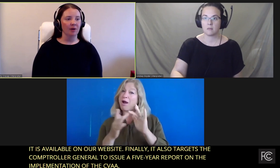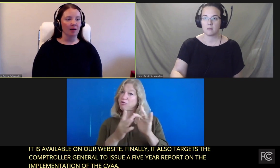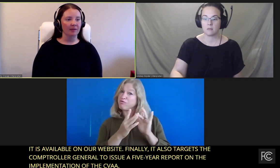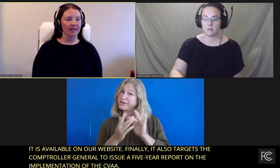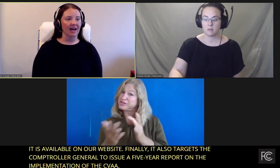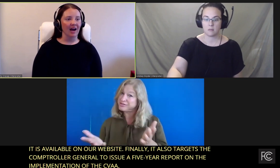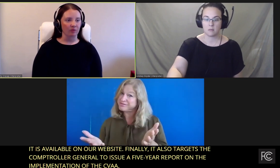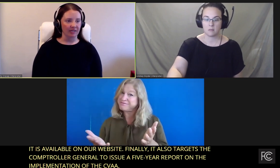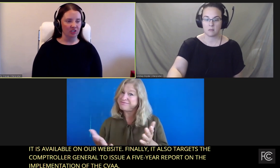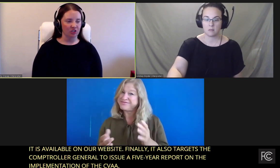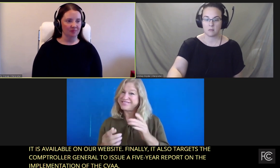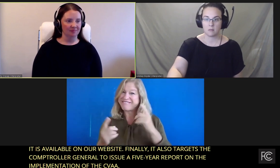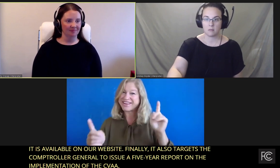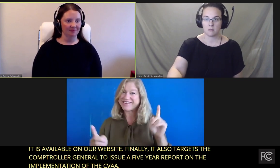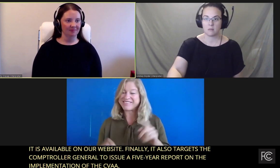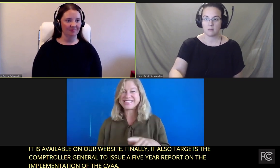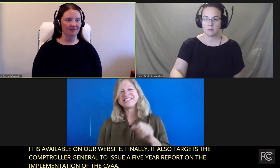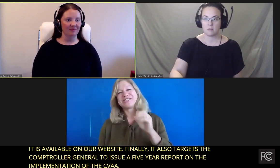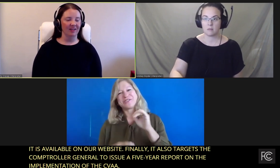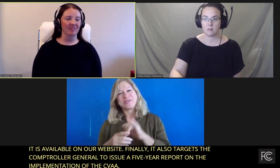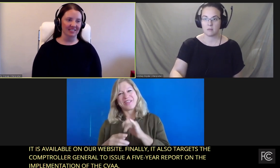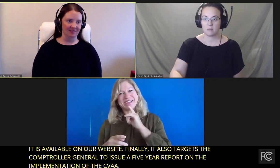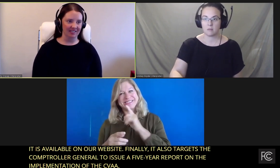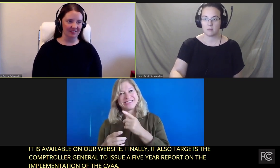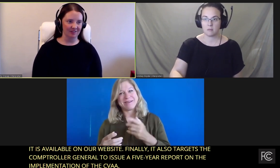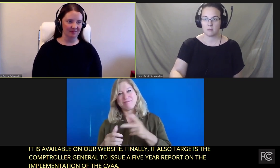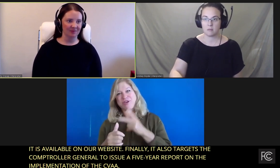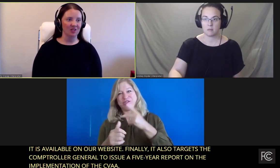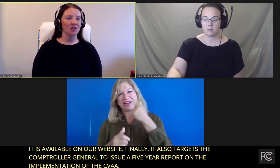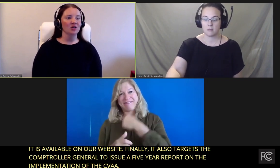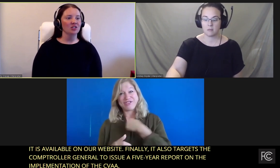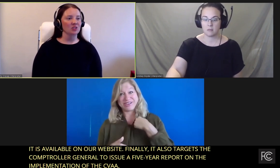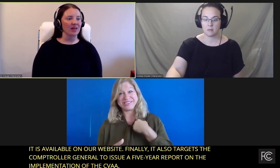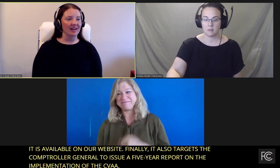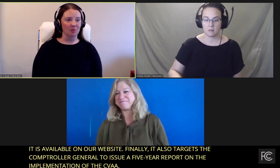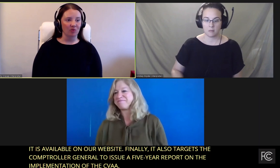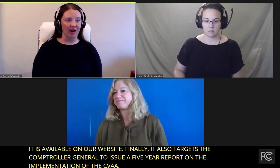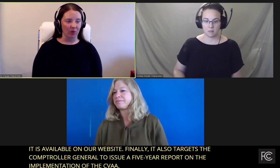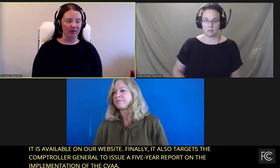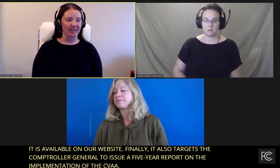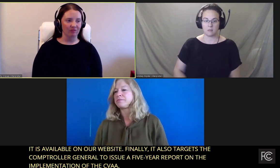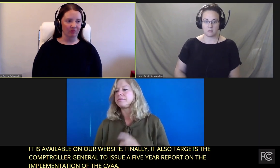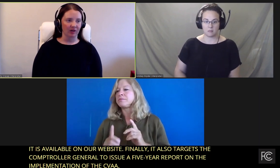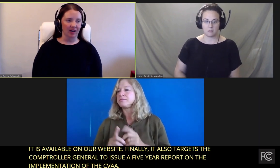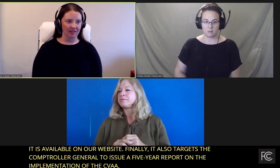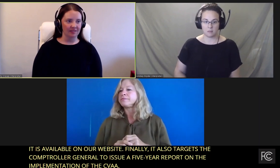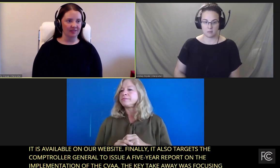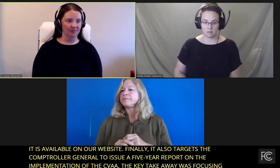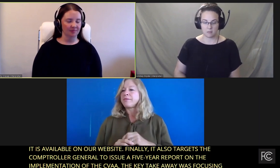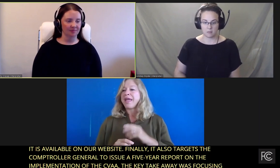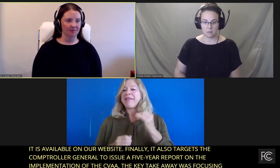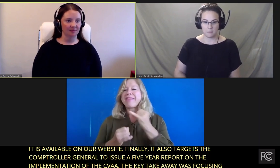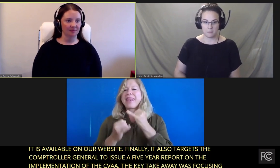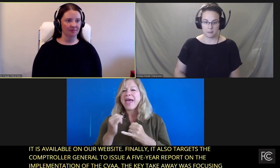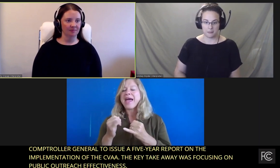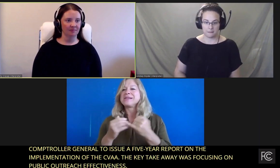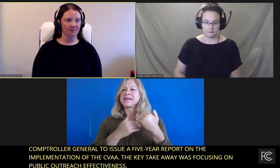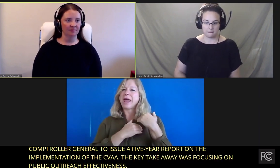on public outreach effectiveness. So that is a priority for us.